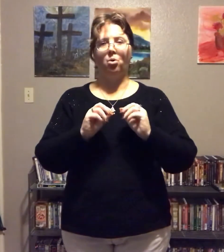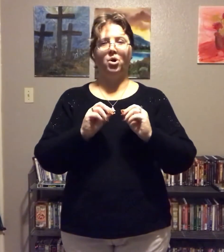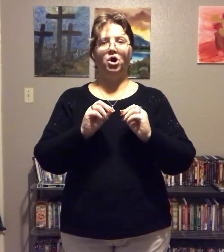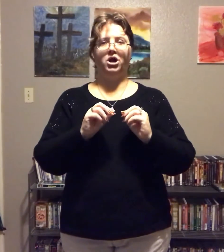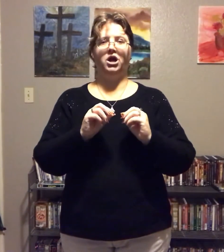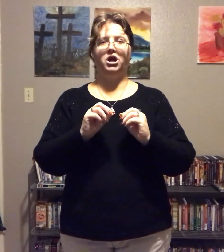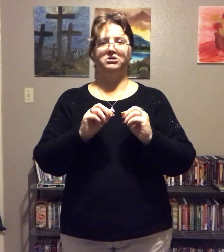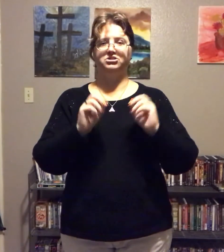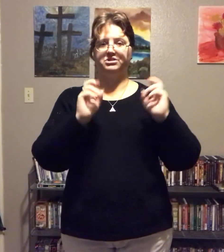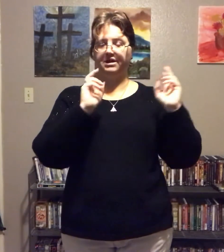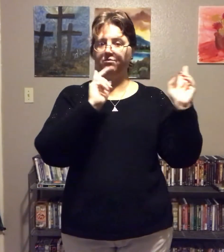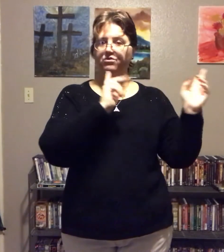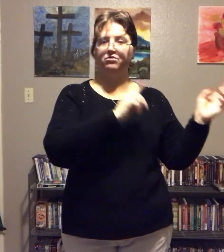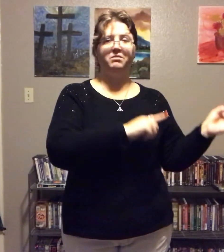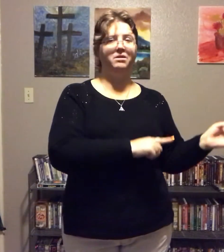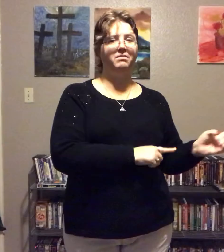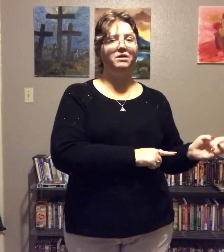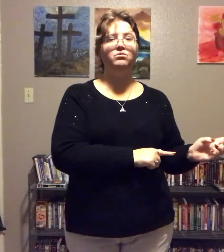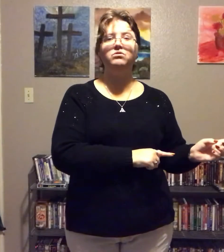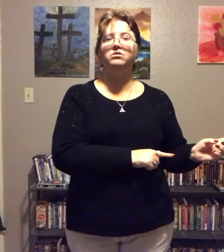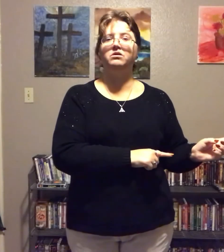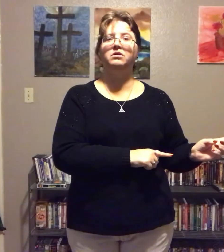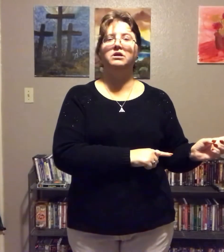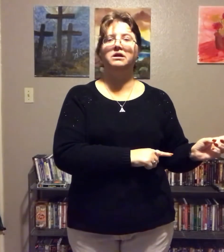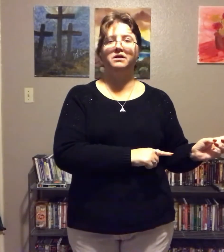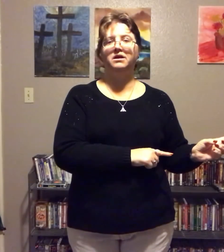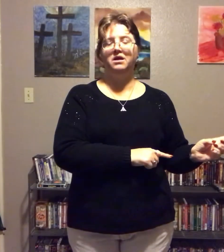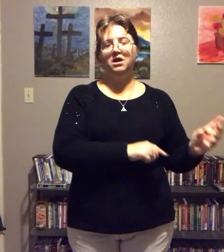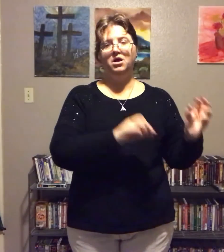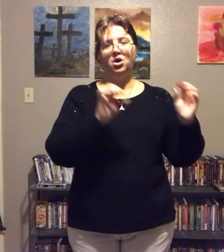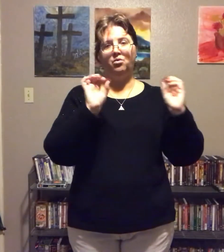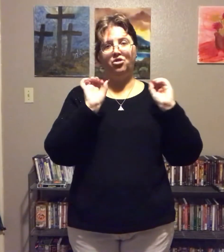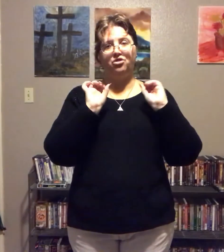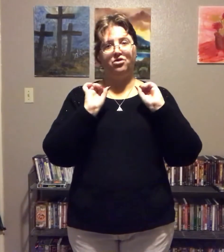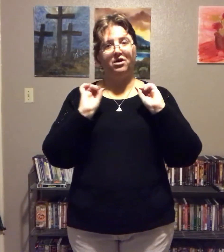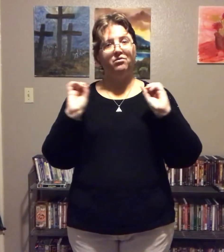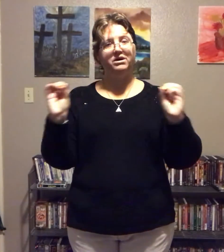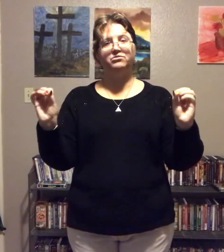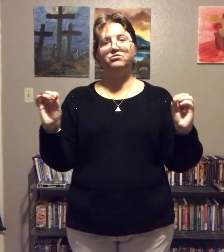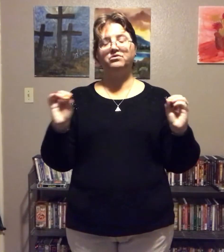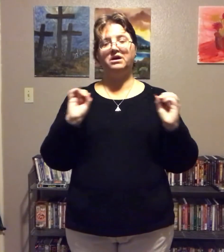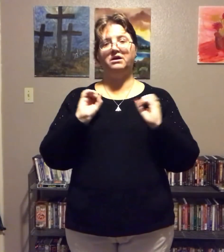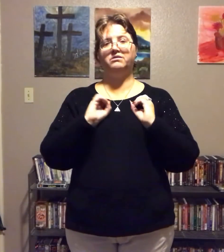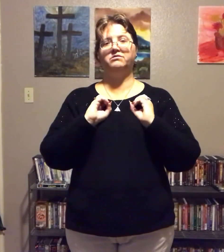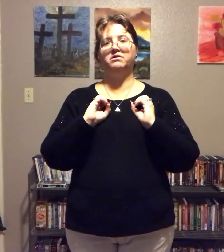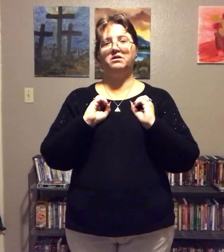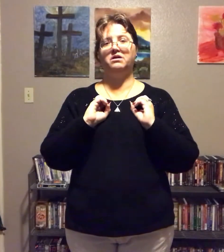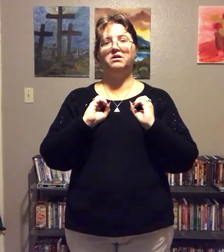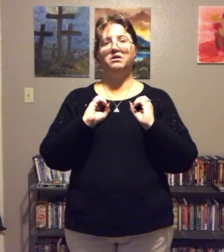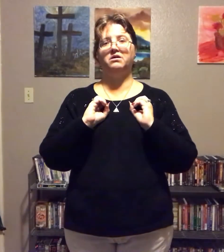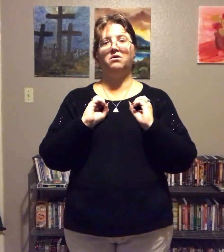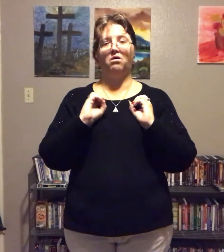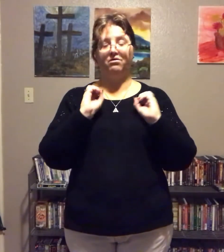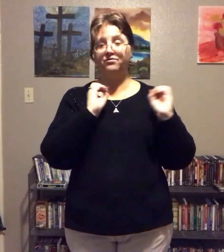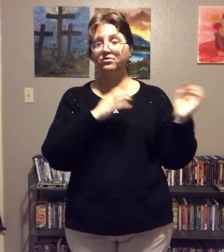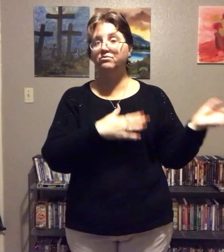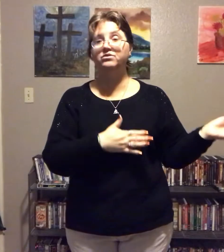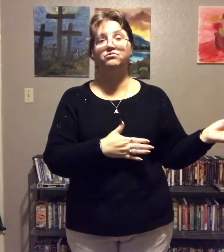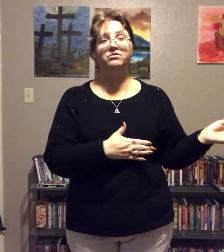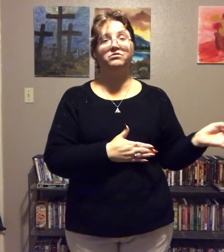Or stay with your man-made rule. With no exercise. All the food restriction